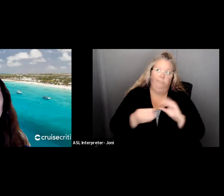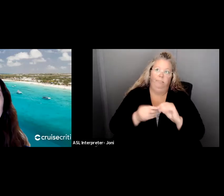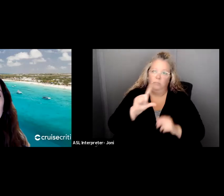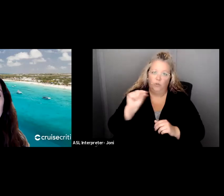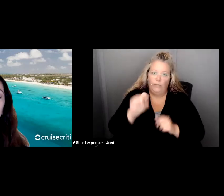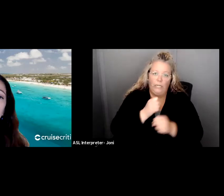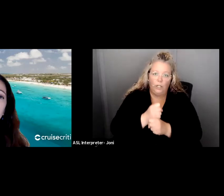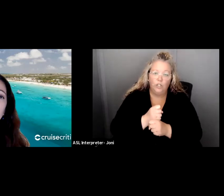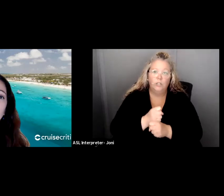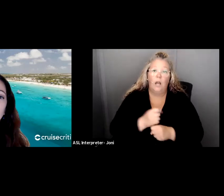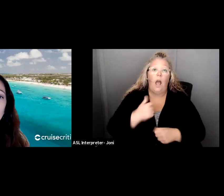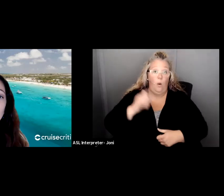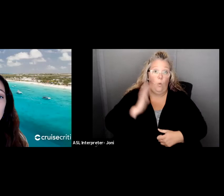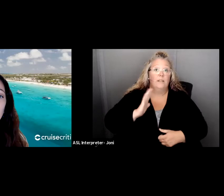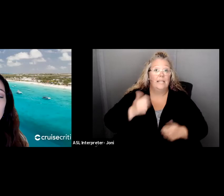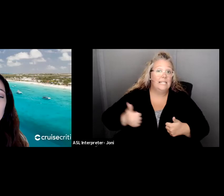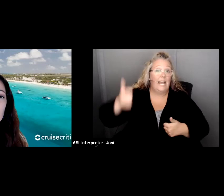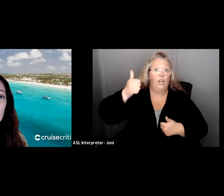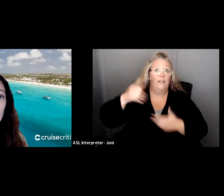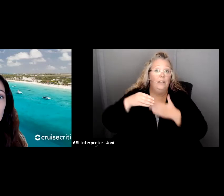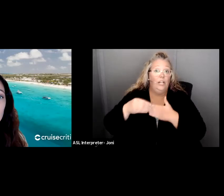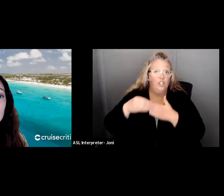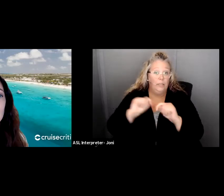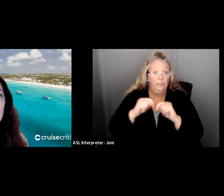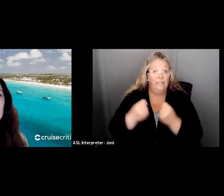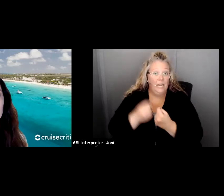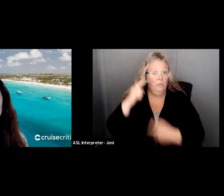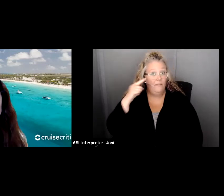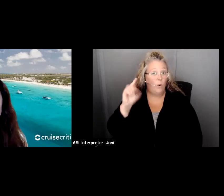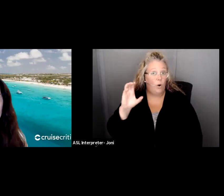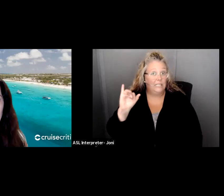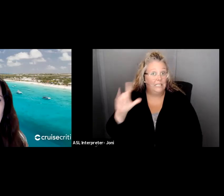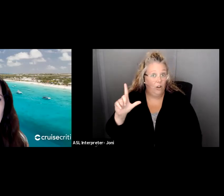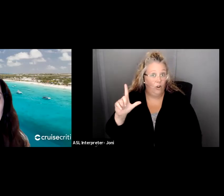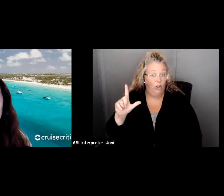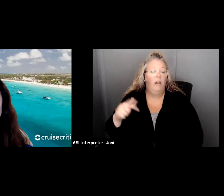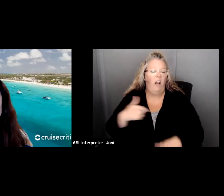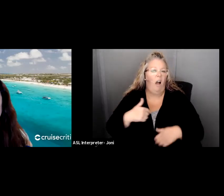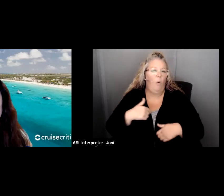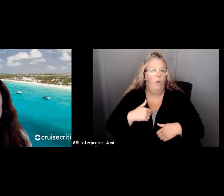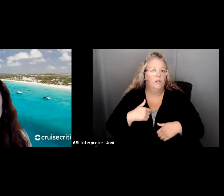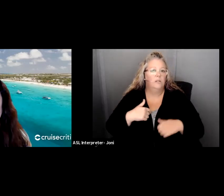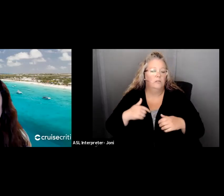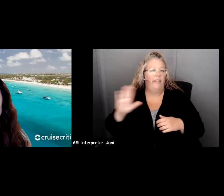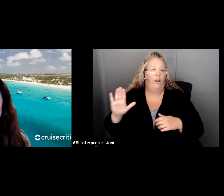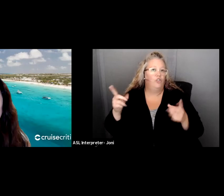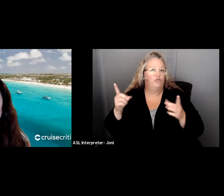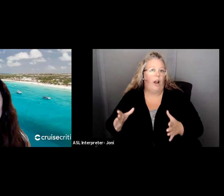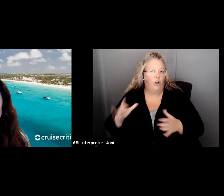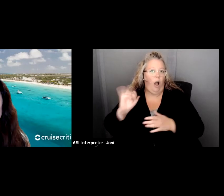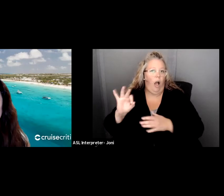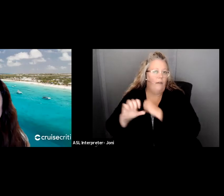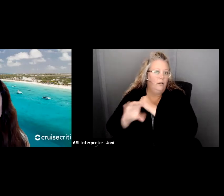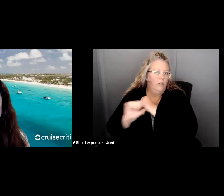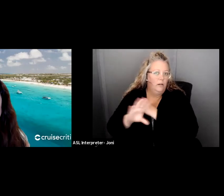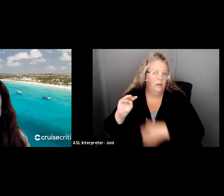the executive leadership team for a CIL, a Center for Independent Living, as their director of marketing. And so I will, throughout the